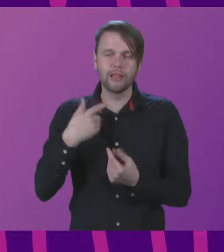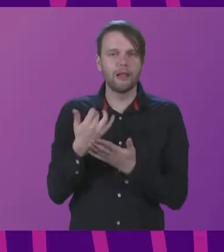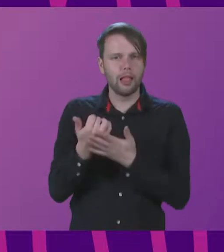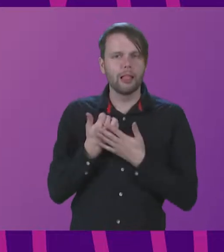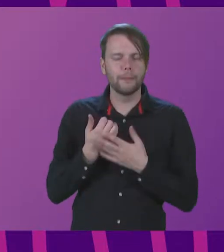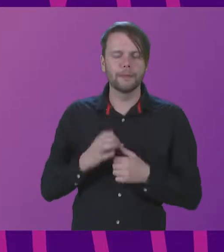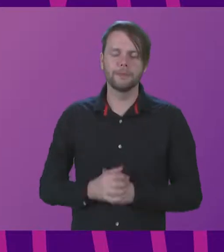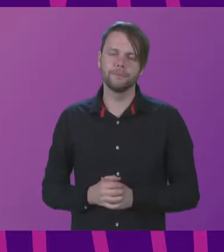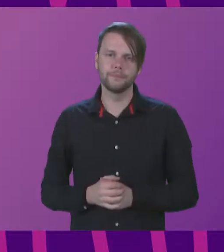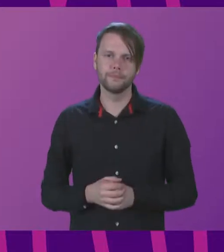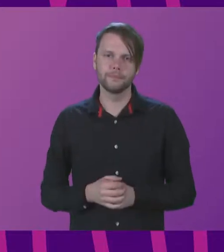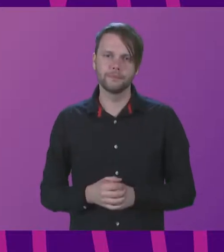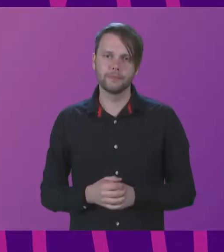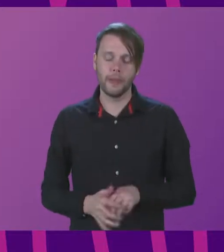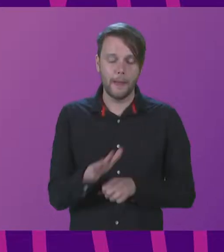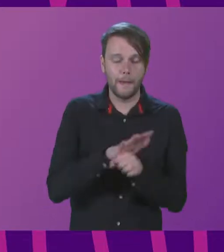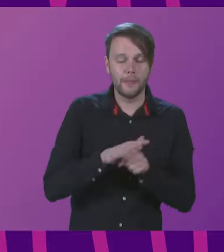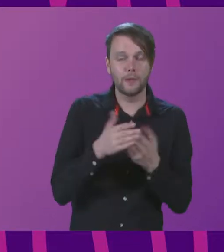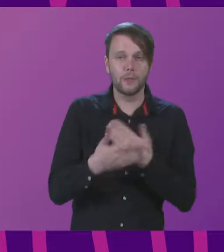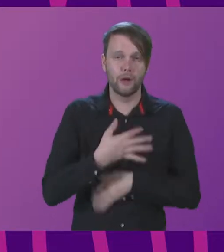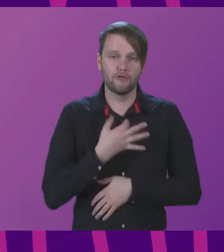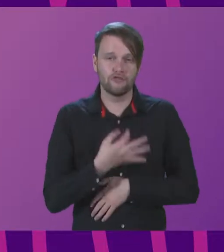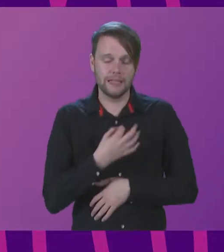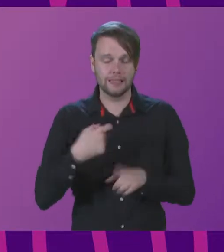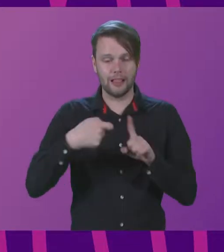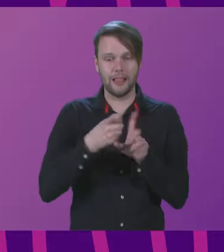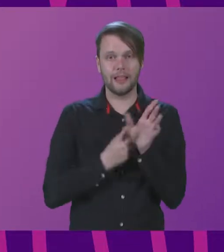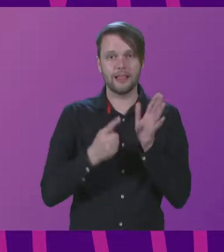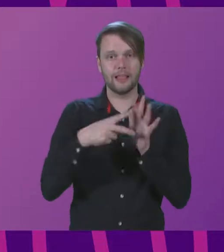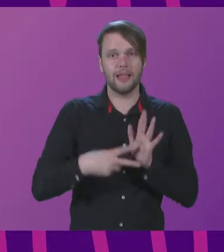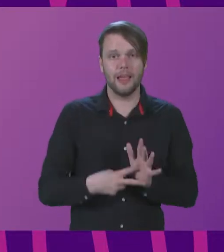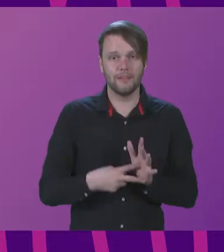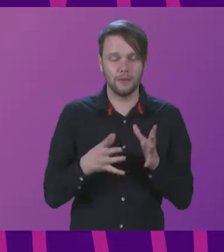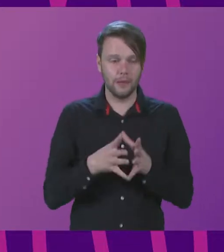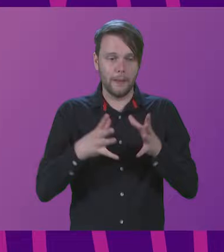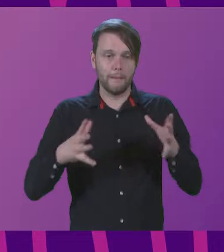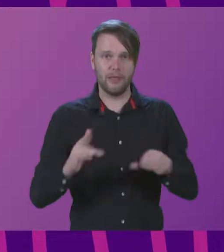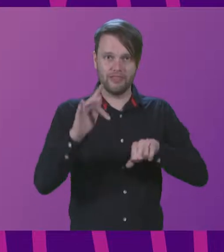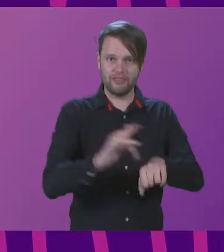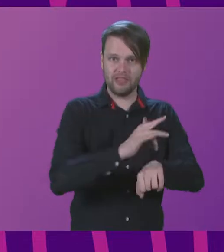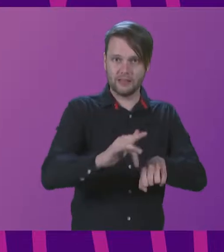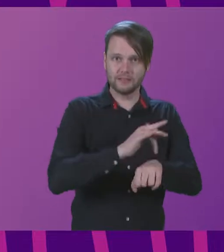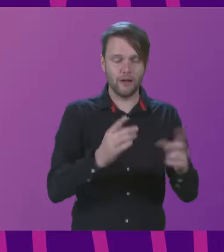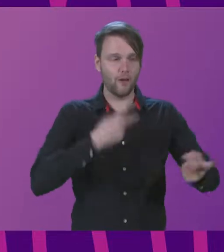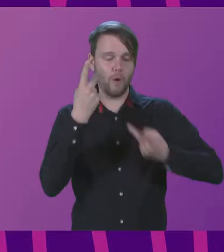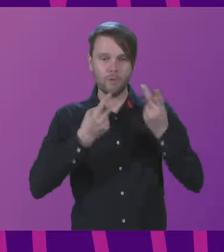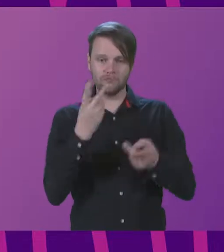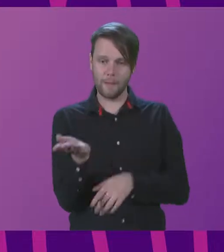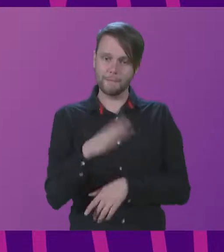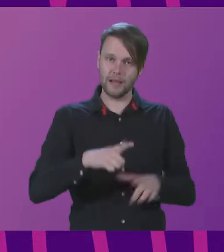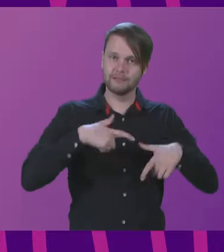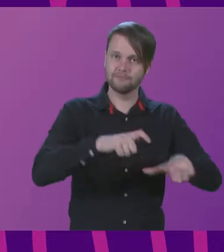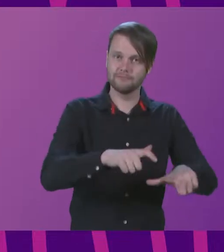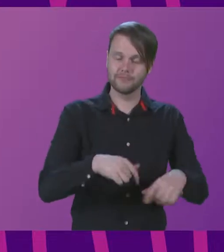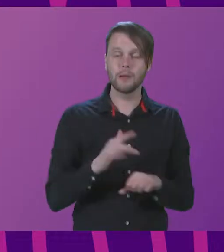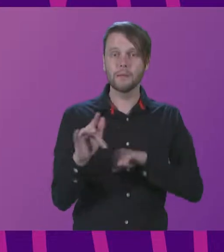In places at more intermittent risk such as Keeve, then larger scale theatre operas and concerts have resumed. Although